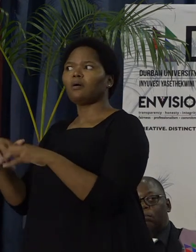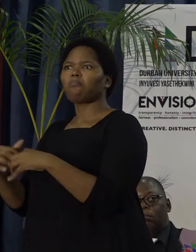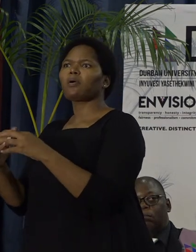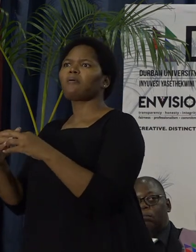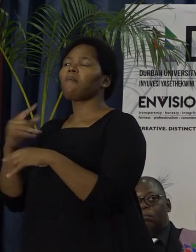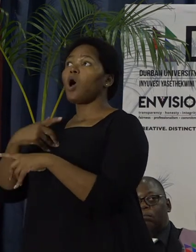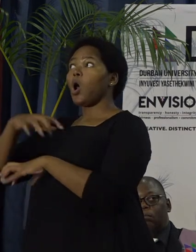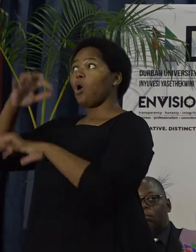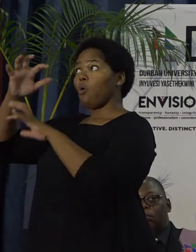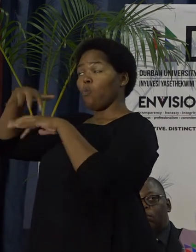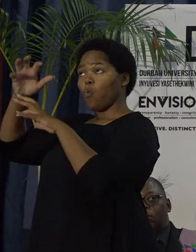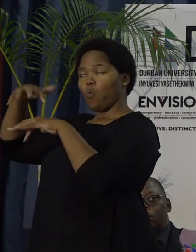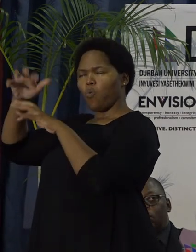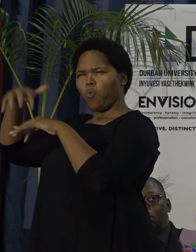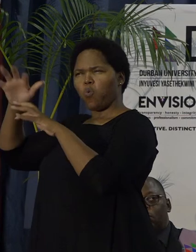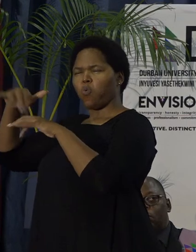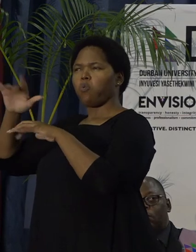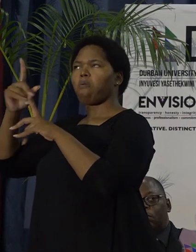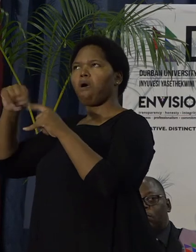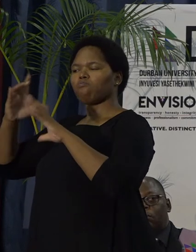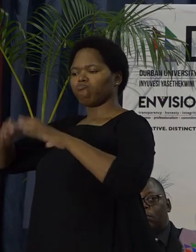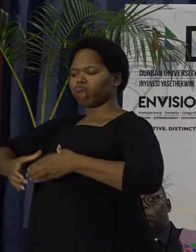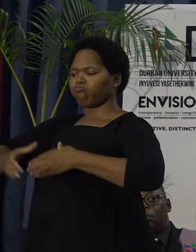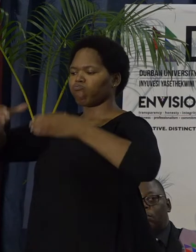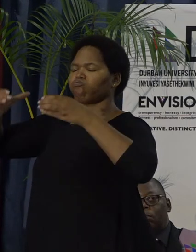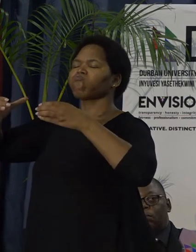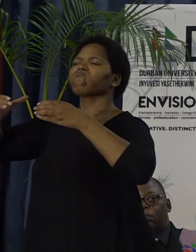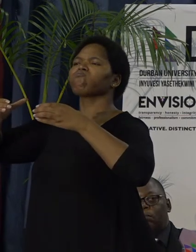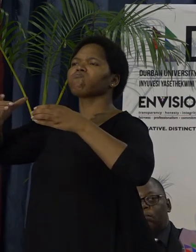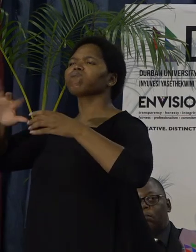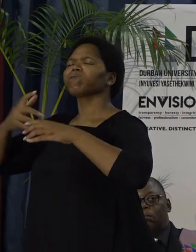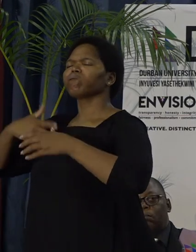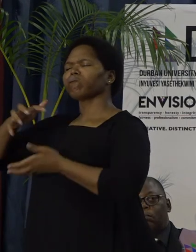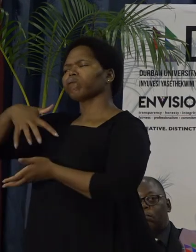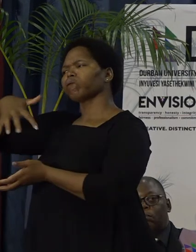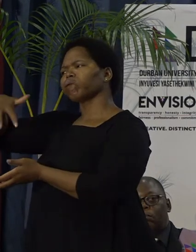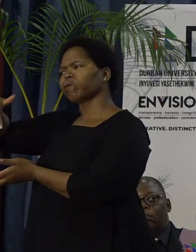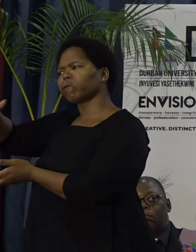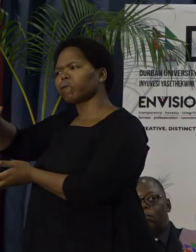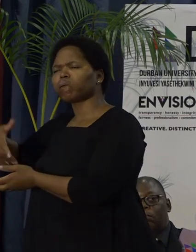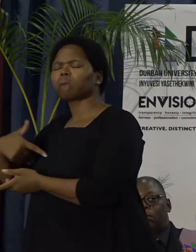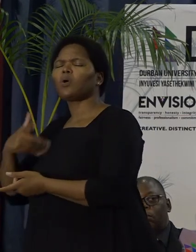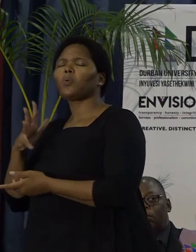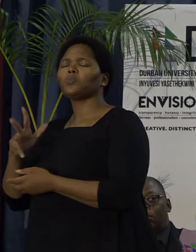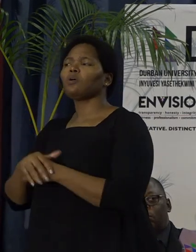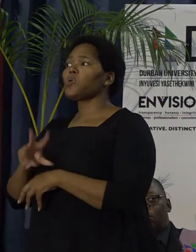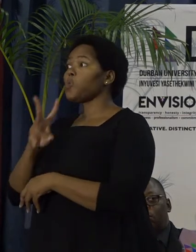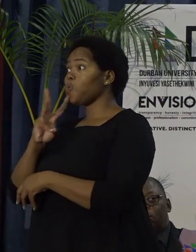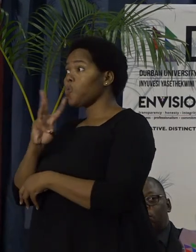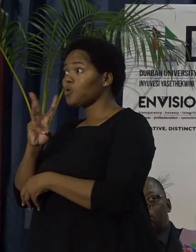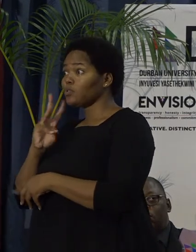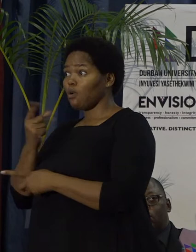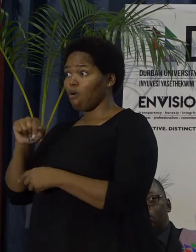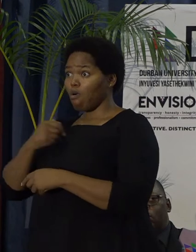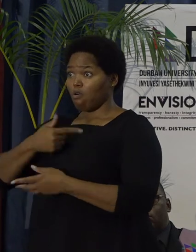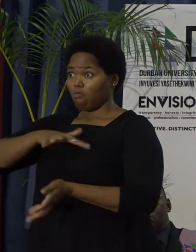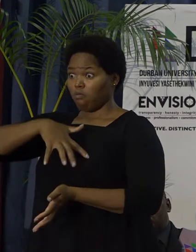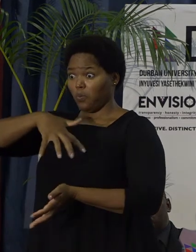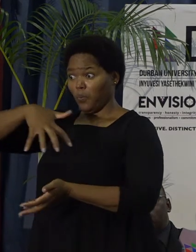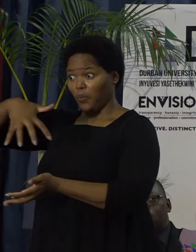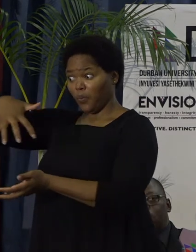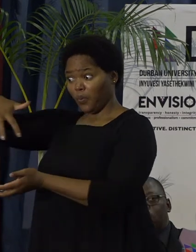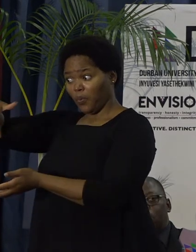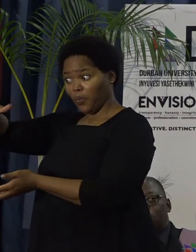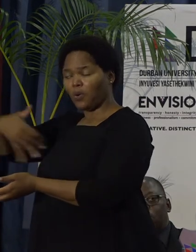water harvesting project that will be piloted in 2023. The water collected will be used for